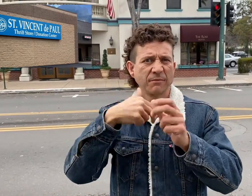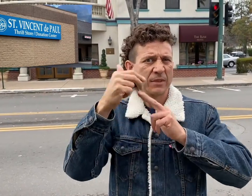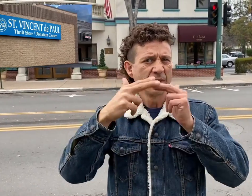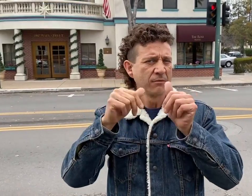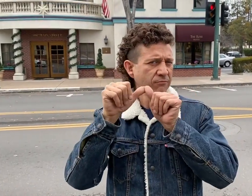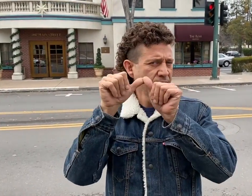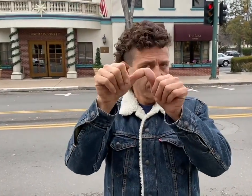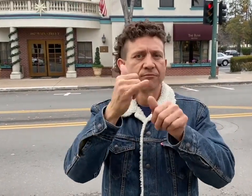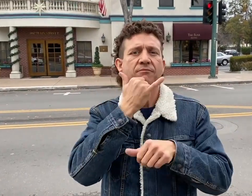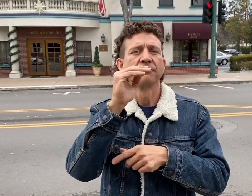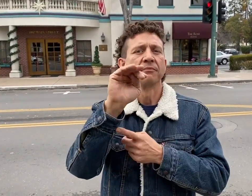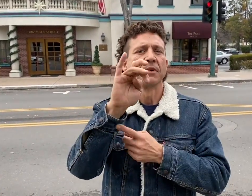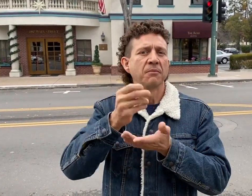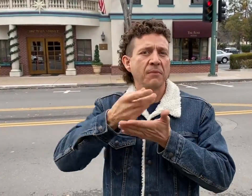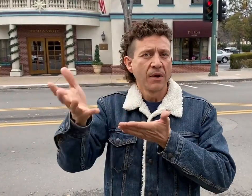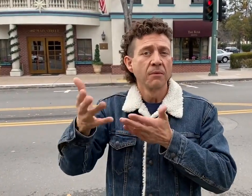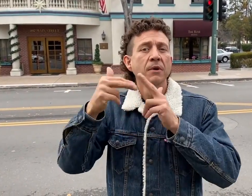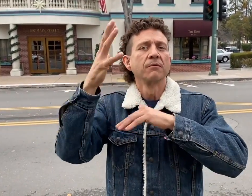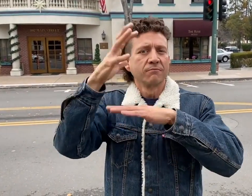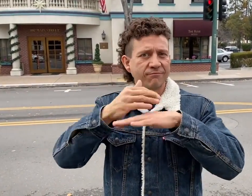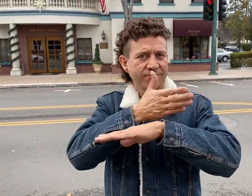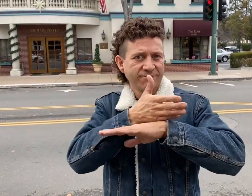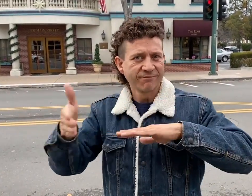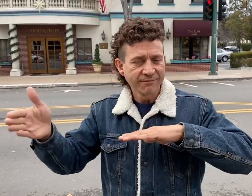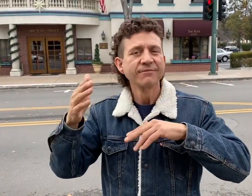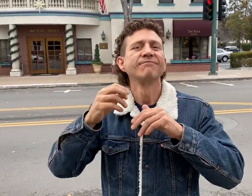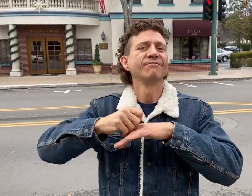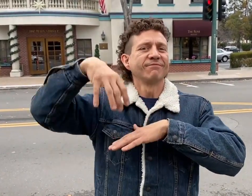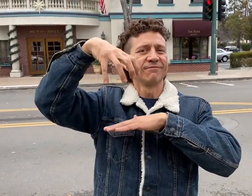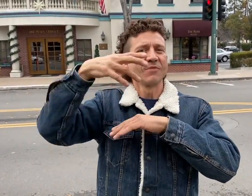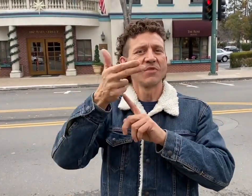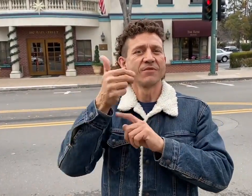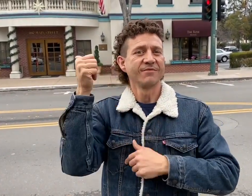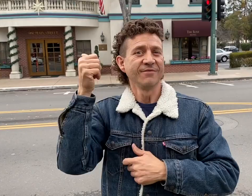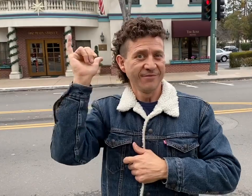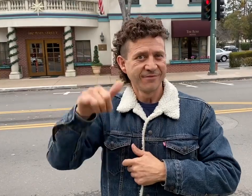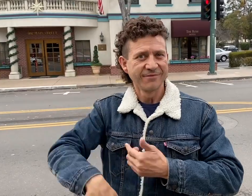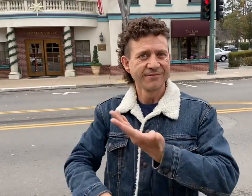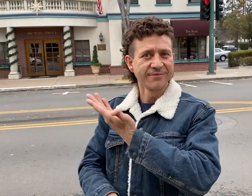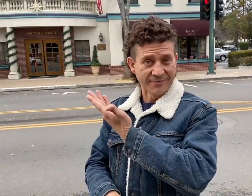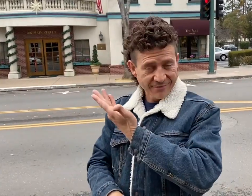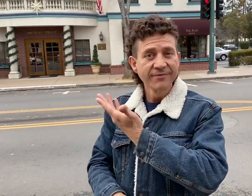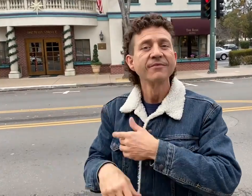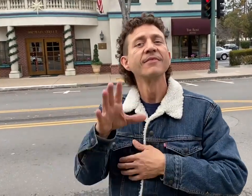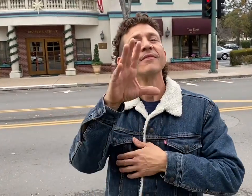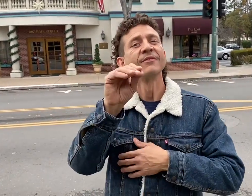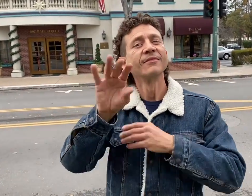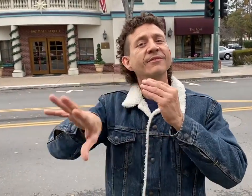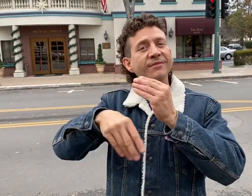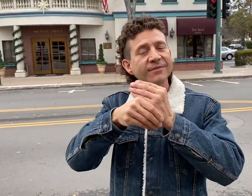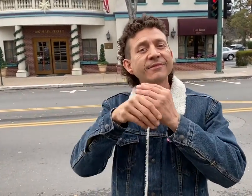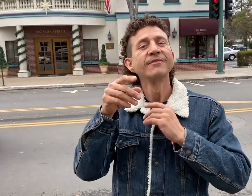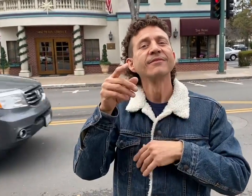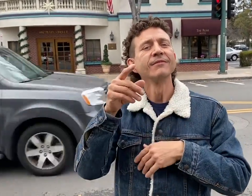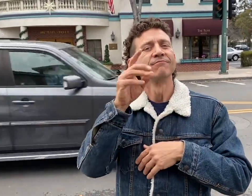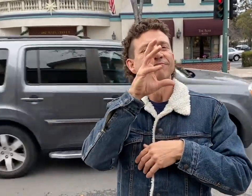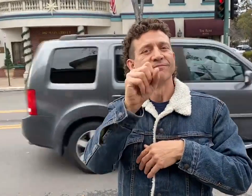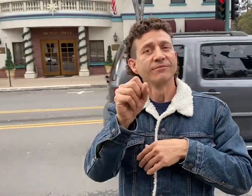Following the purchase, Mike had the building raised and built this version of the Rose. Interesting fact, the